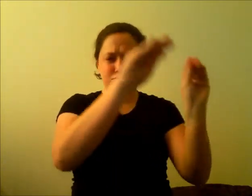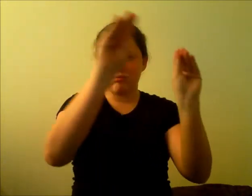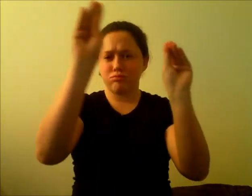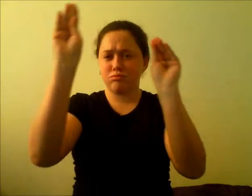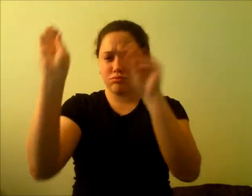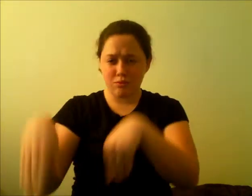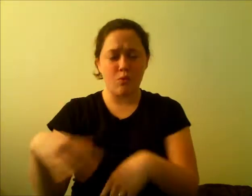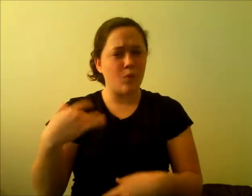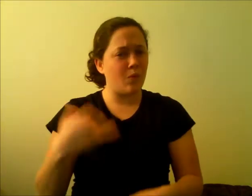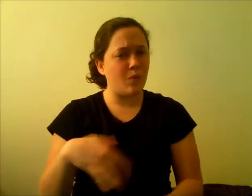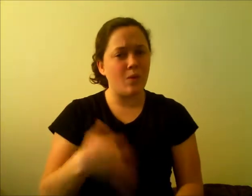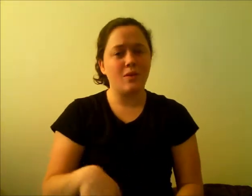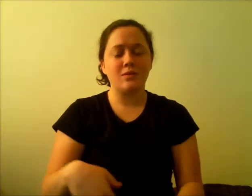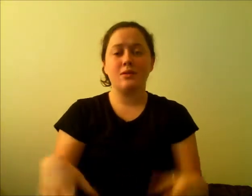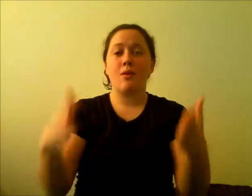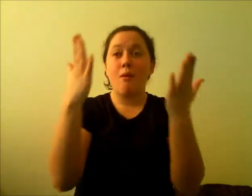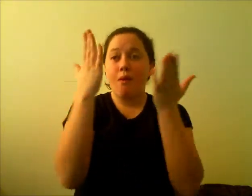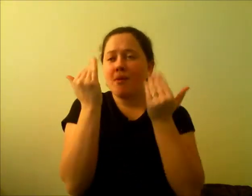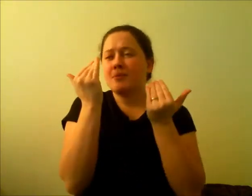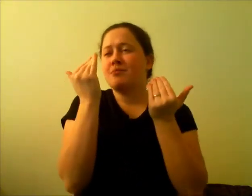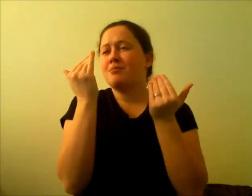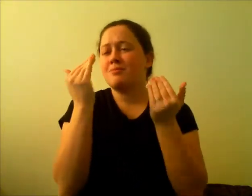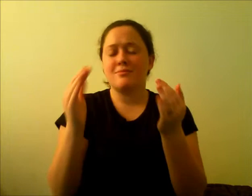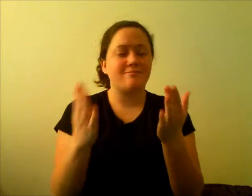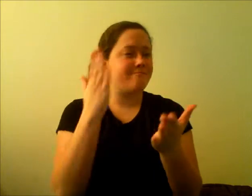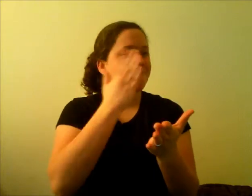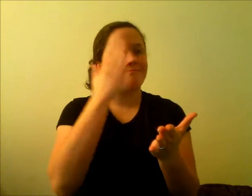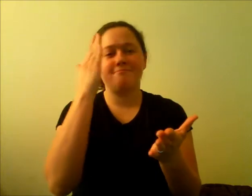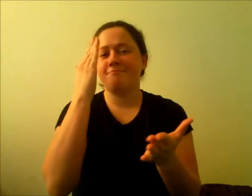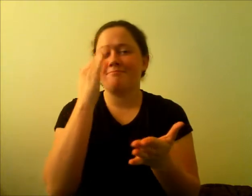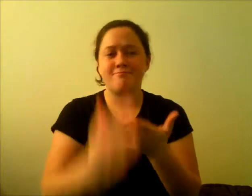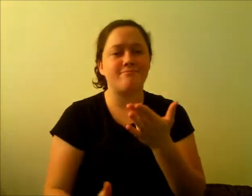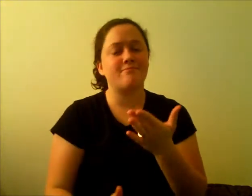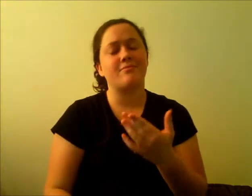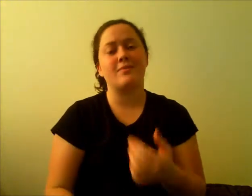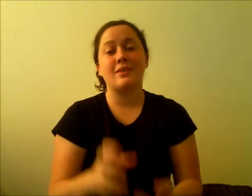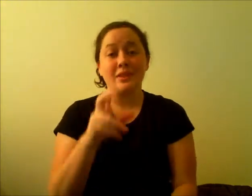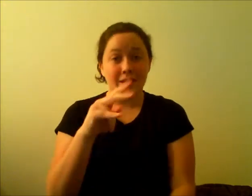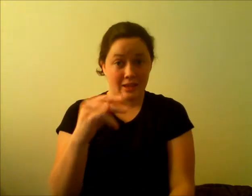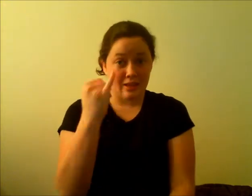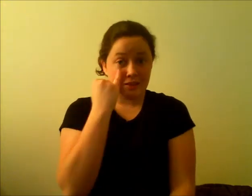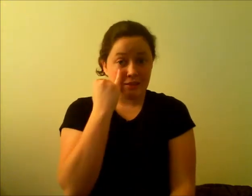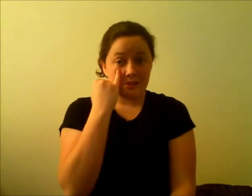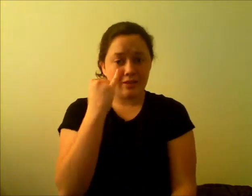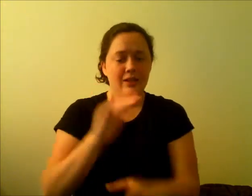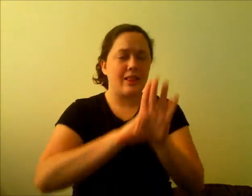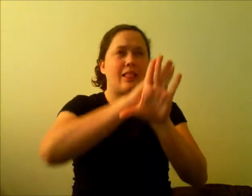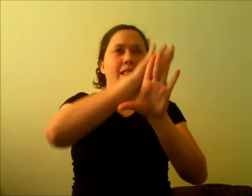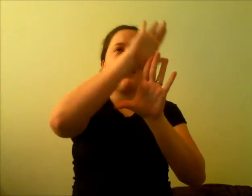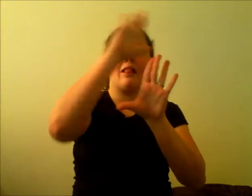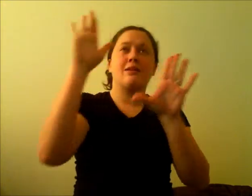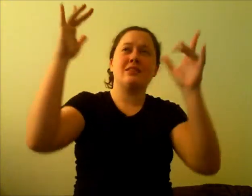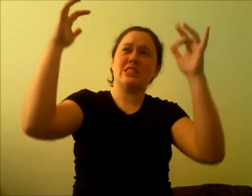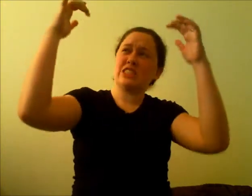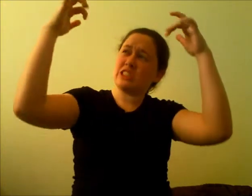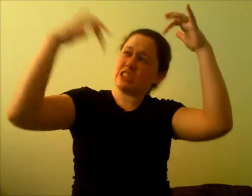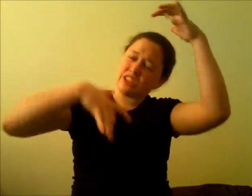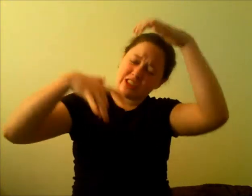mountains Hope that doesn't ever end Even when the sky